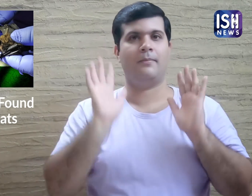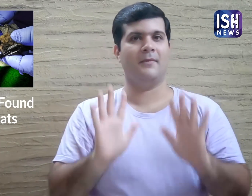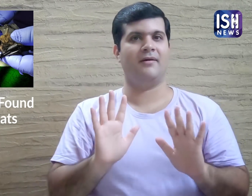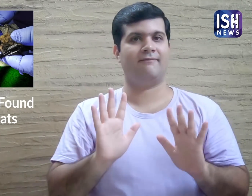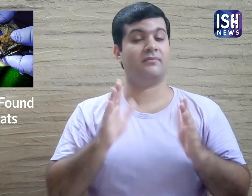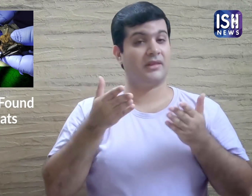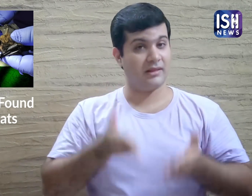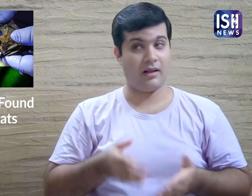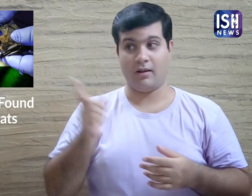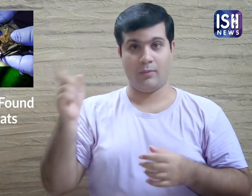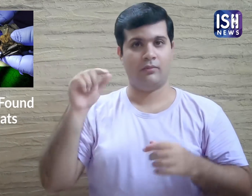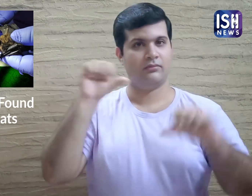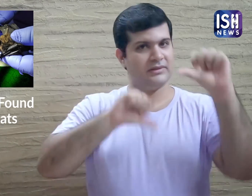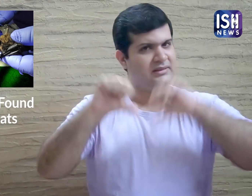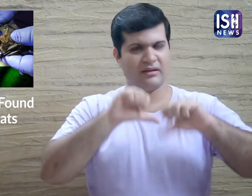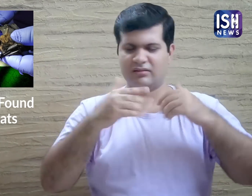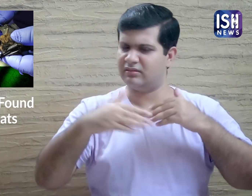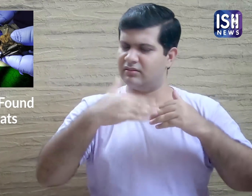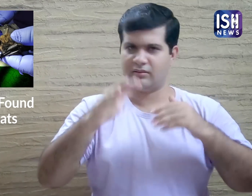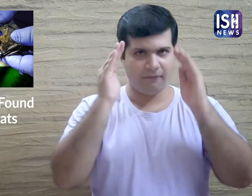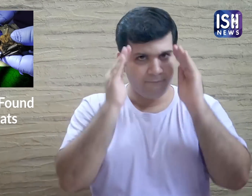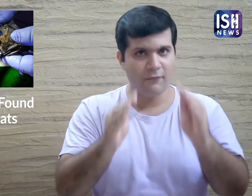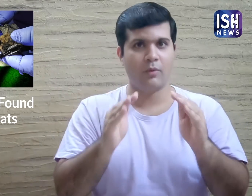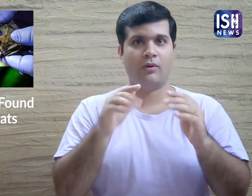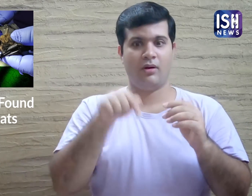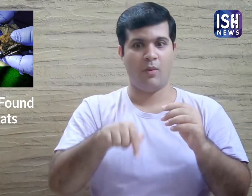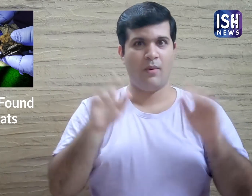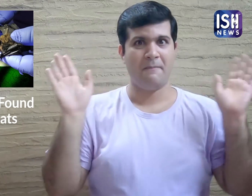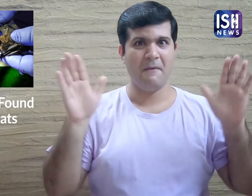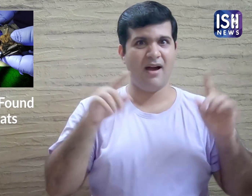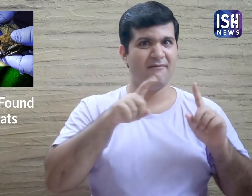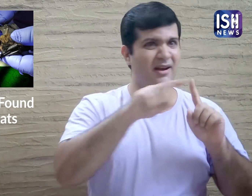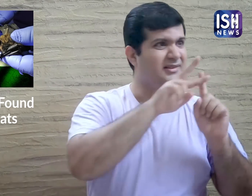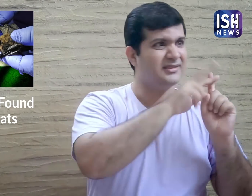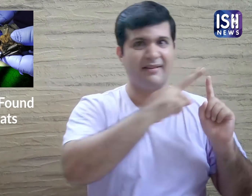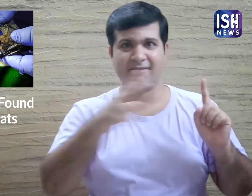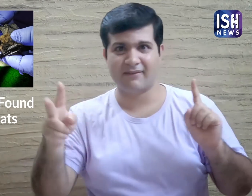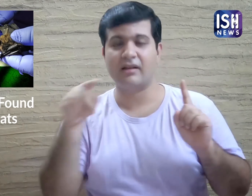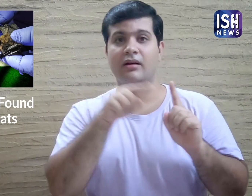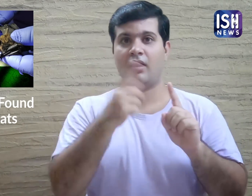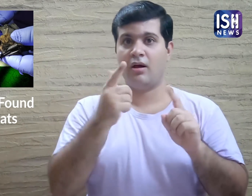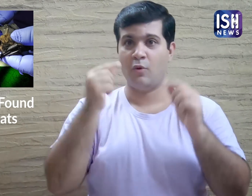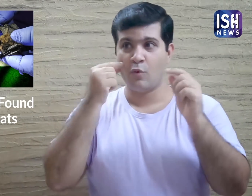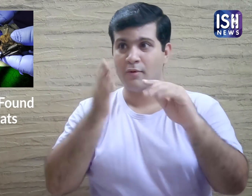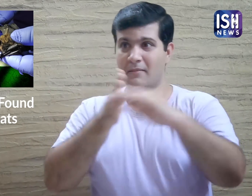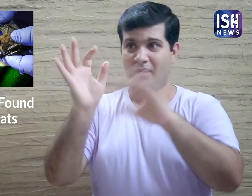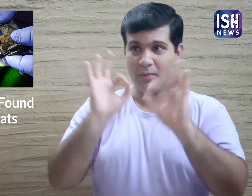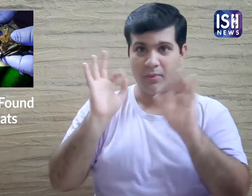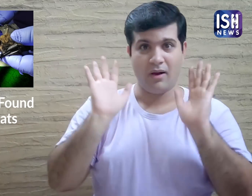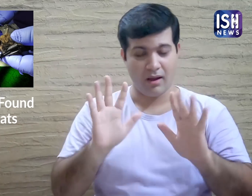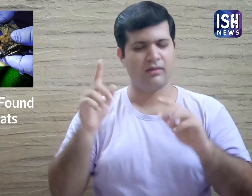This is a problem. Hence the study aims at finding viruses that can infect humans and study it.